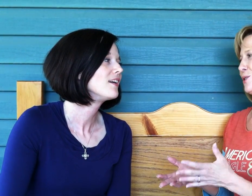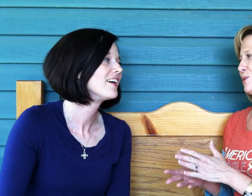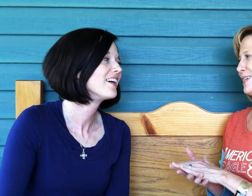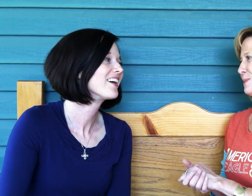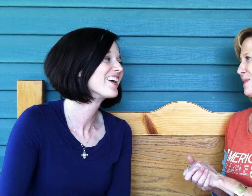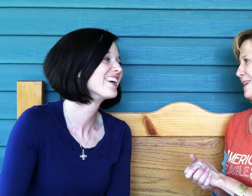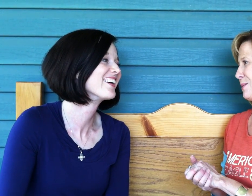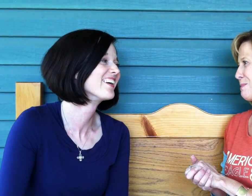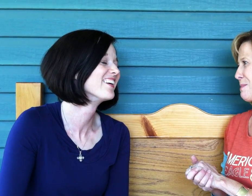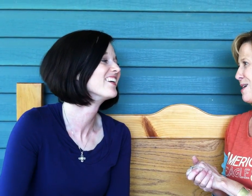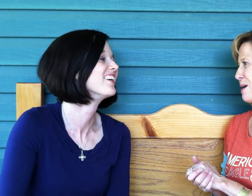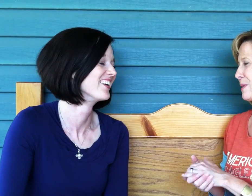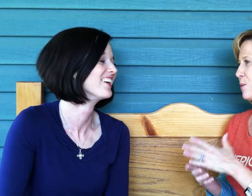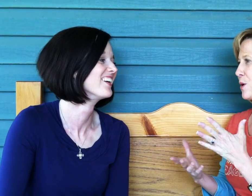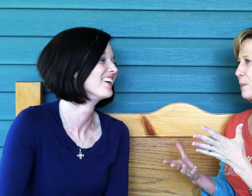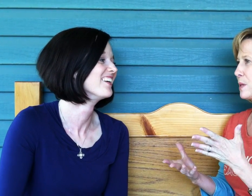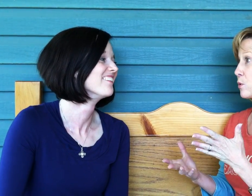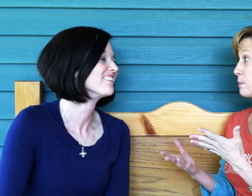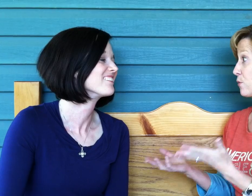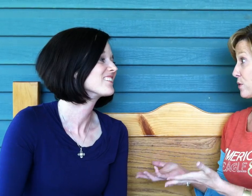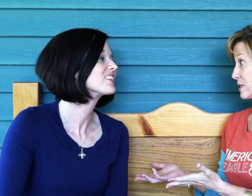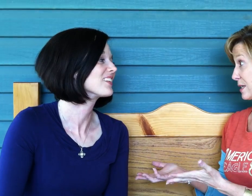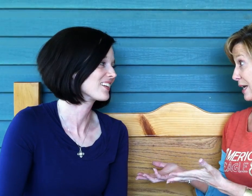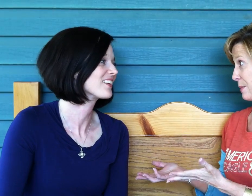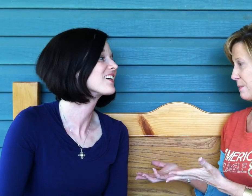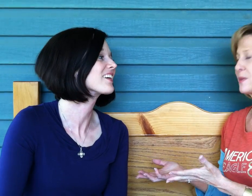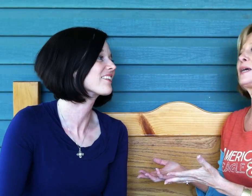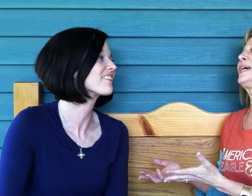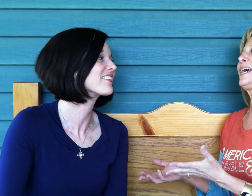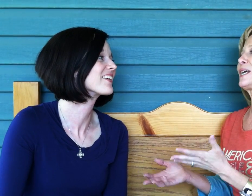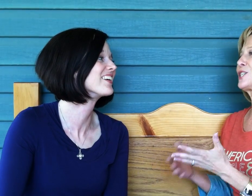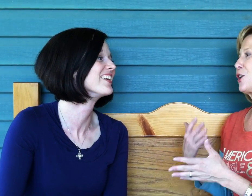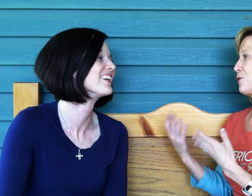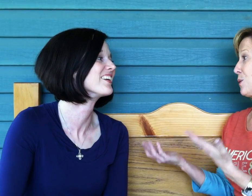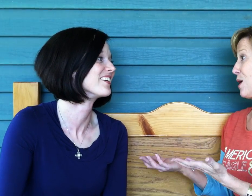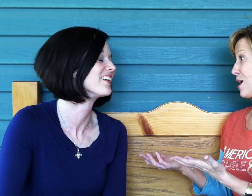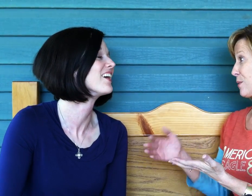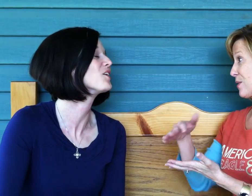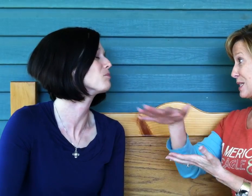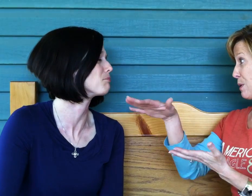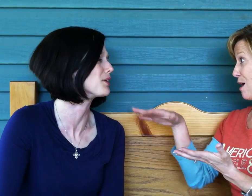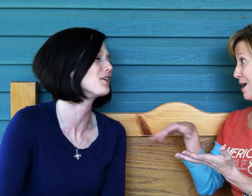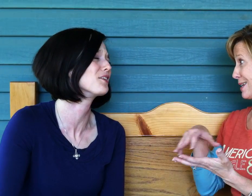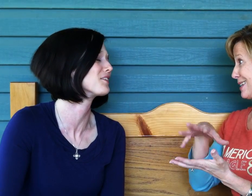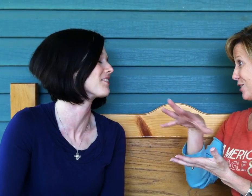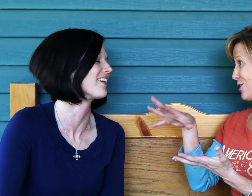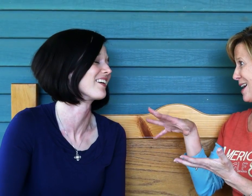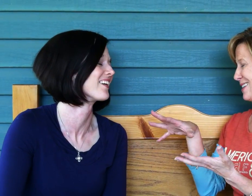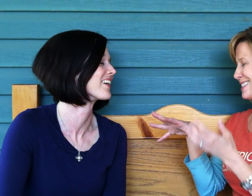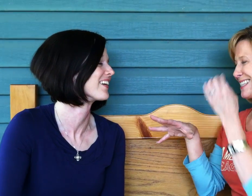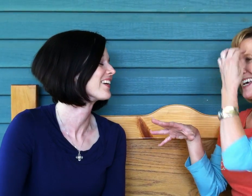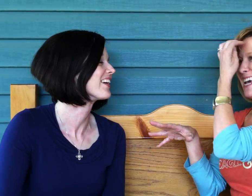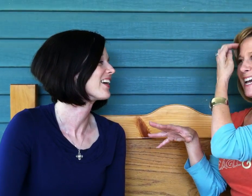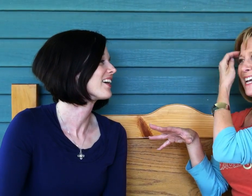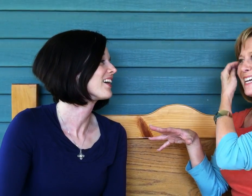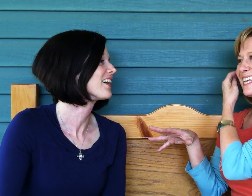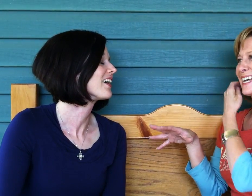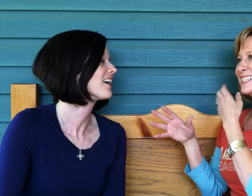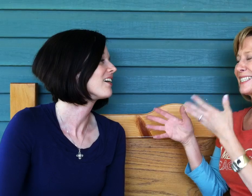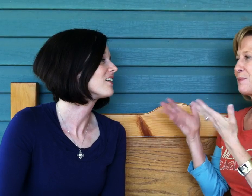old, he had spent the night with my mom and they woke up in the morning before the sun came up and to go for a walk around this pond near her house. And as the sun